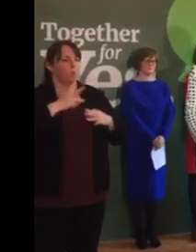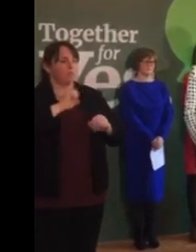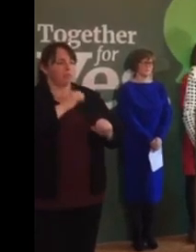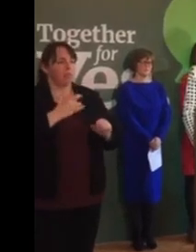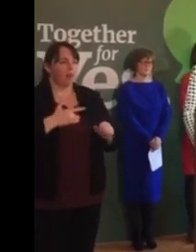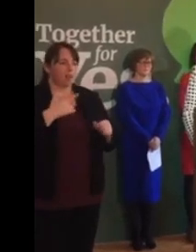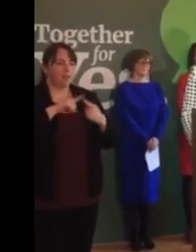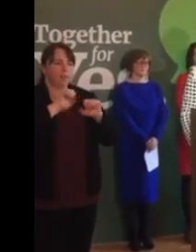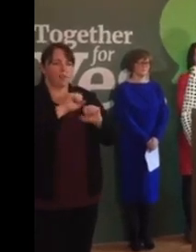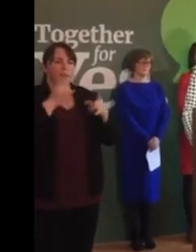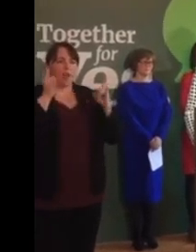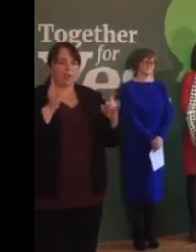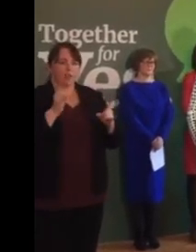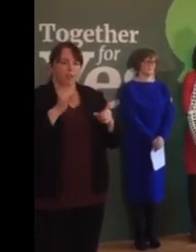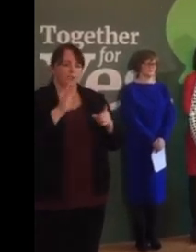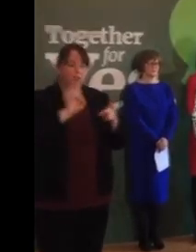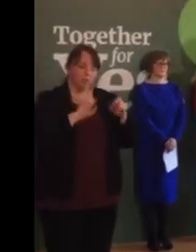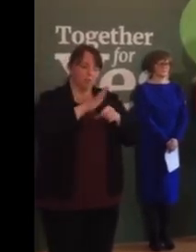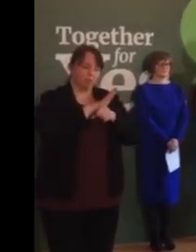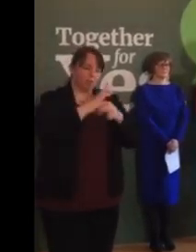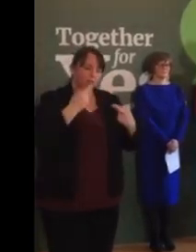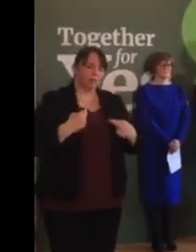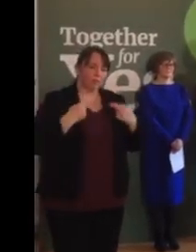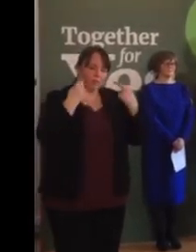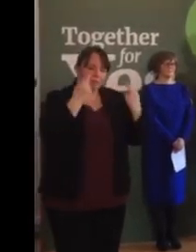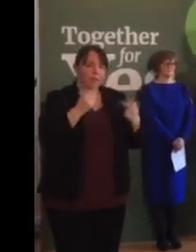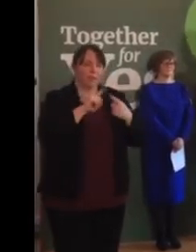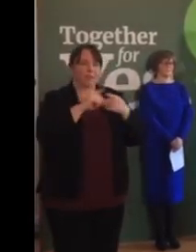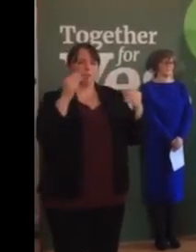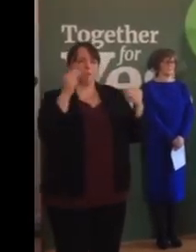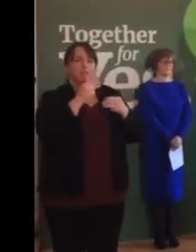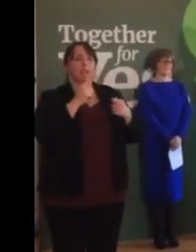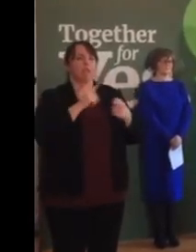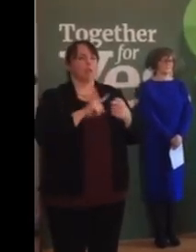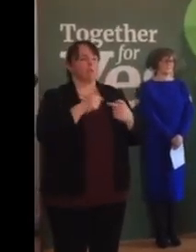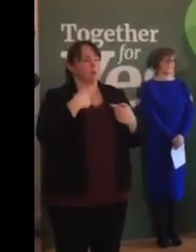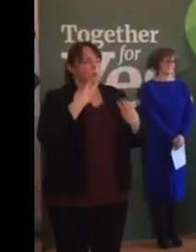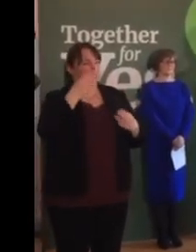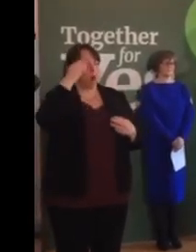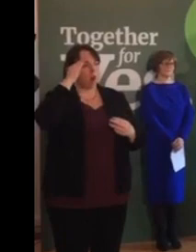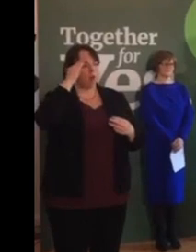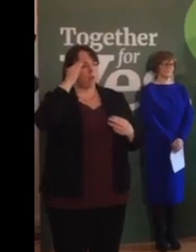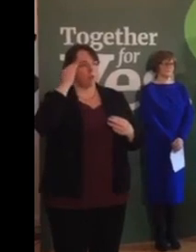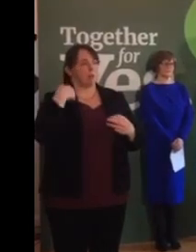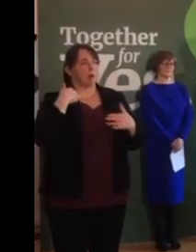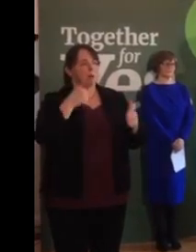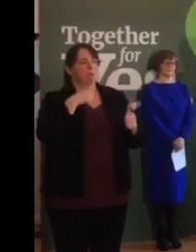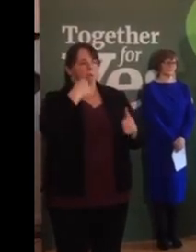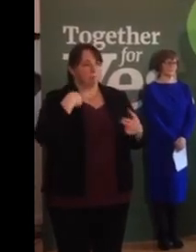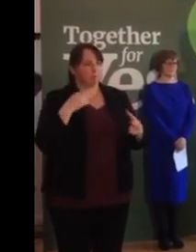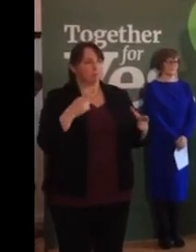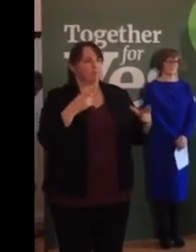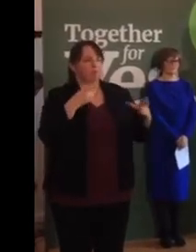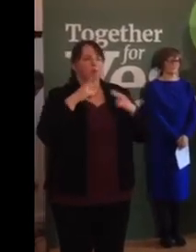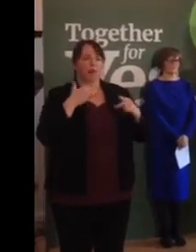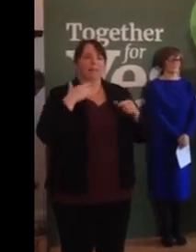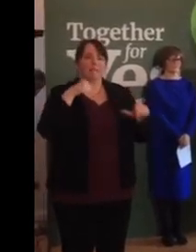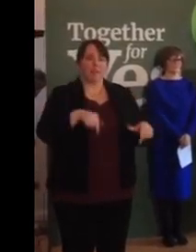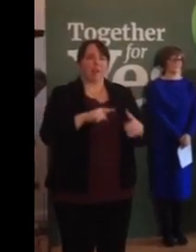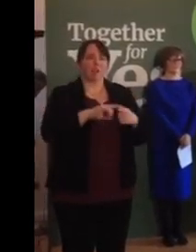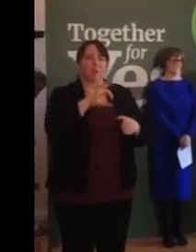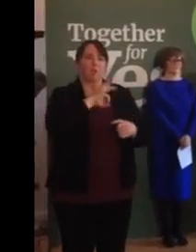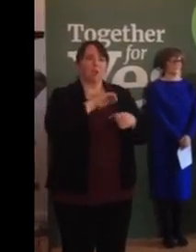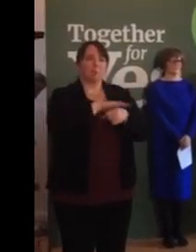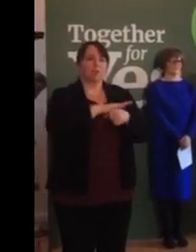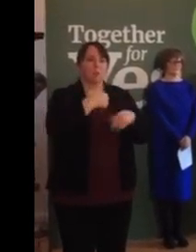health are truly respected and protected. An Ireland that we're proud to live in and a good place